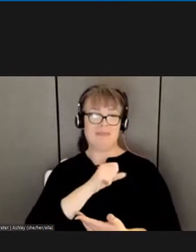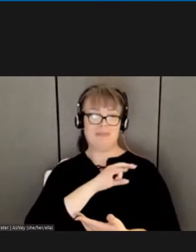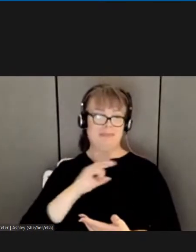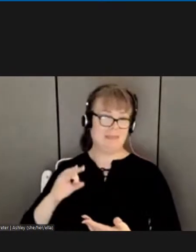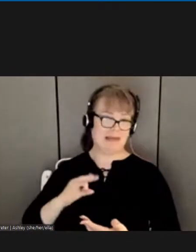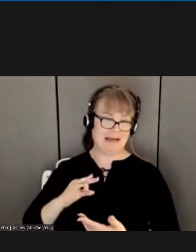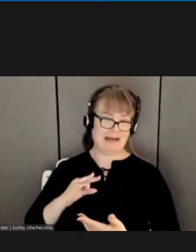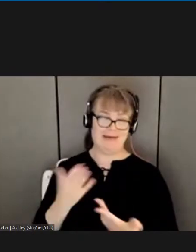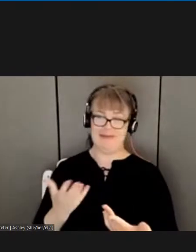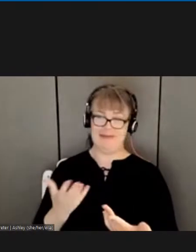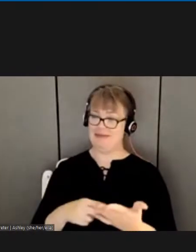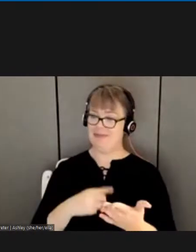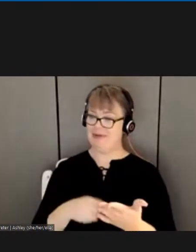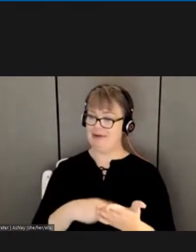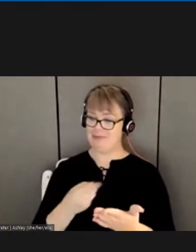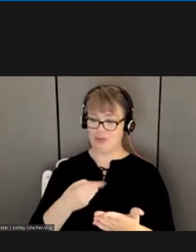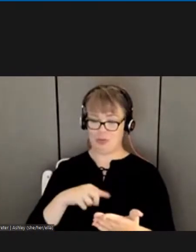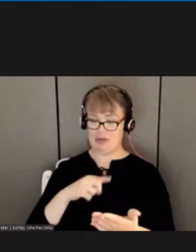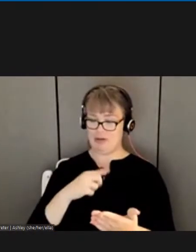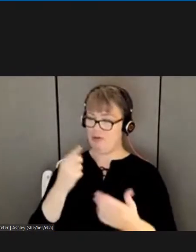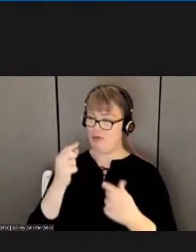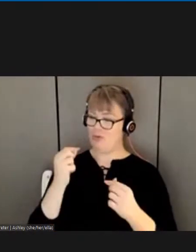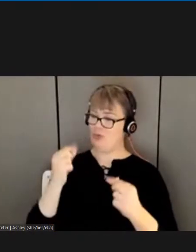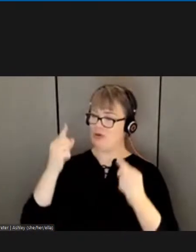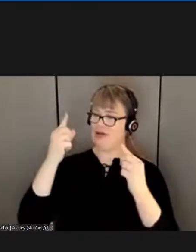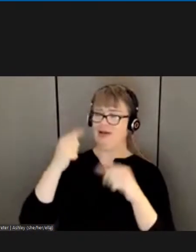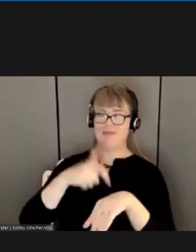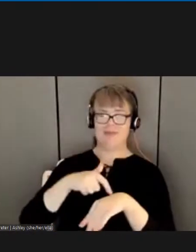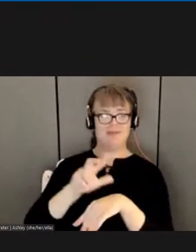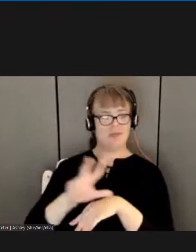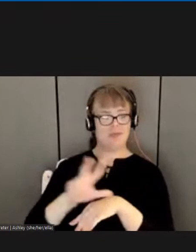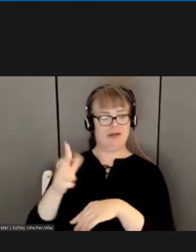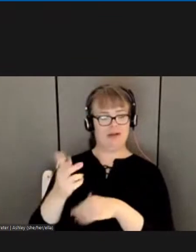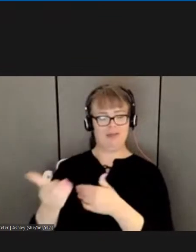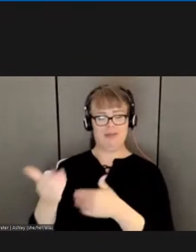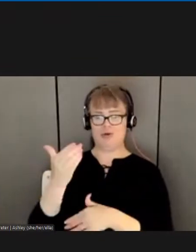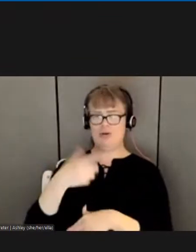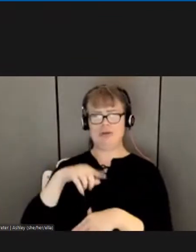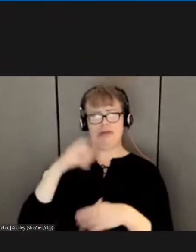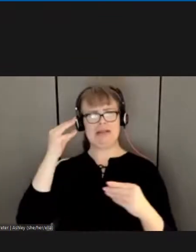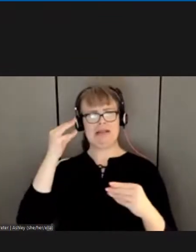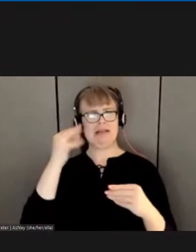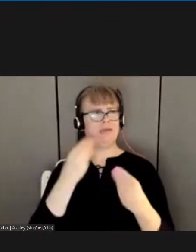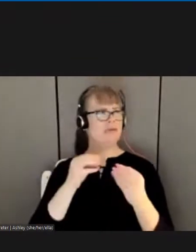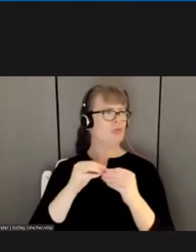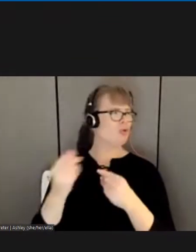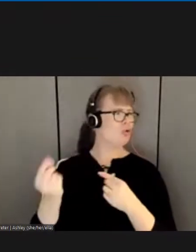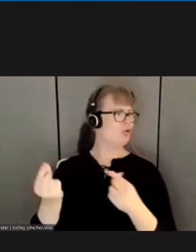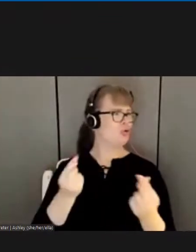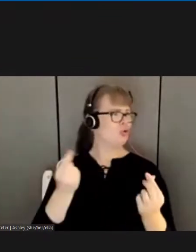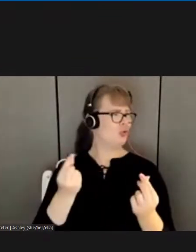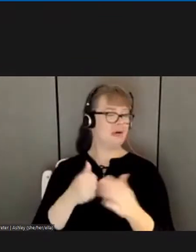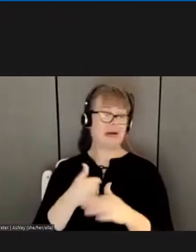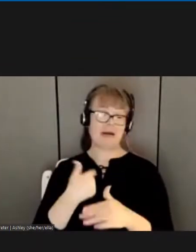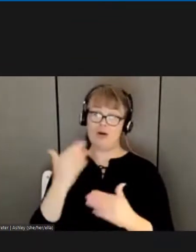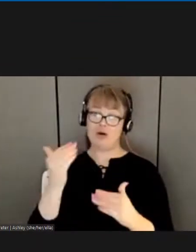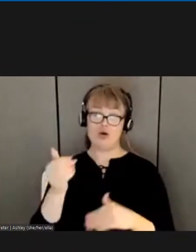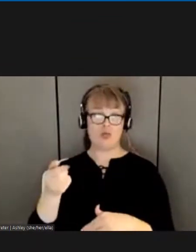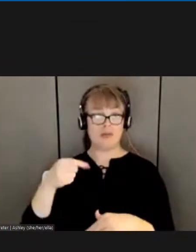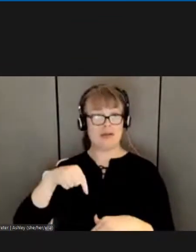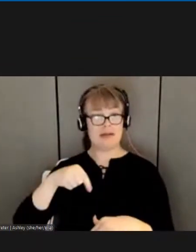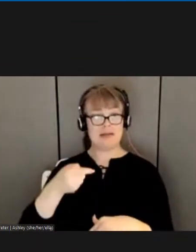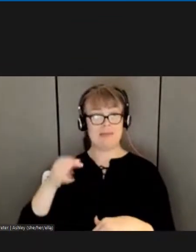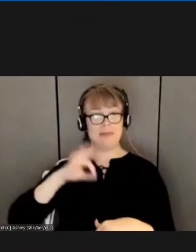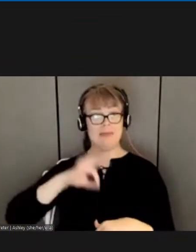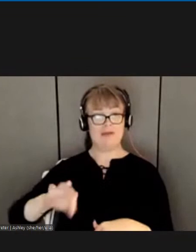'clock in the morning and we think of things to do hopefully this has been very beneficial to uh uh our membership i know it's been a